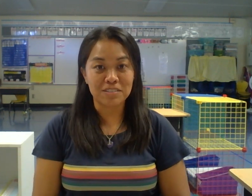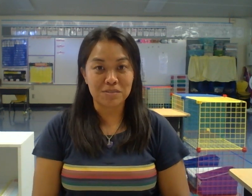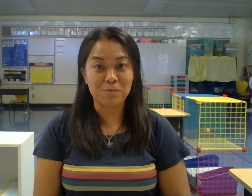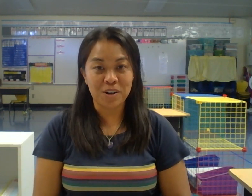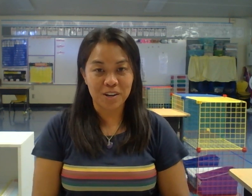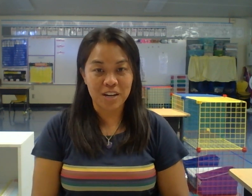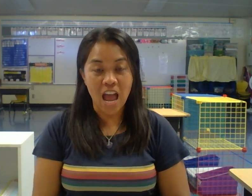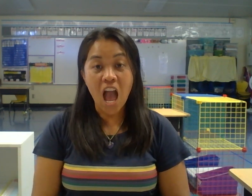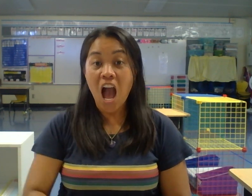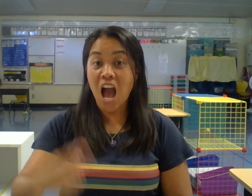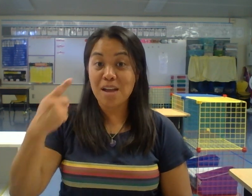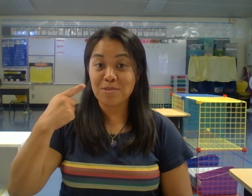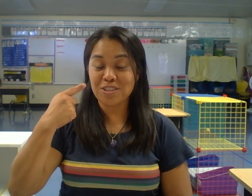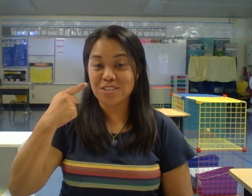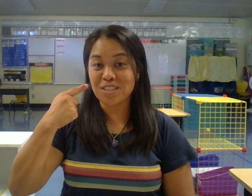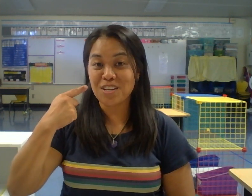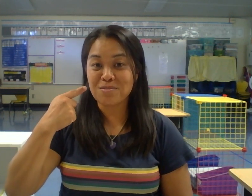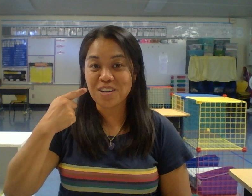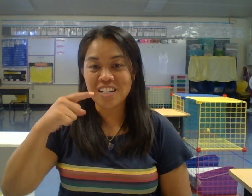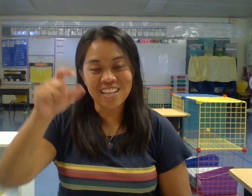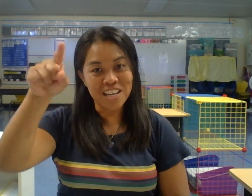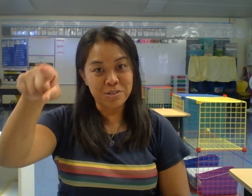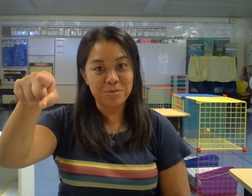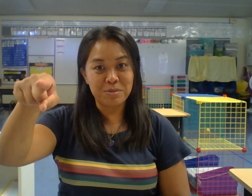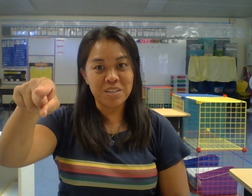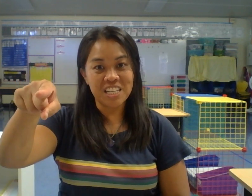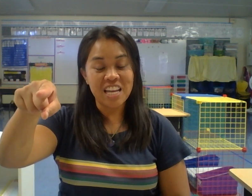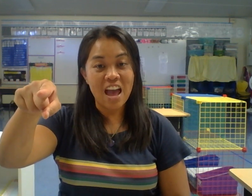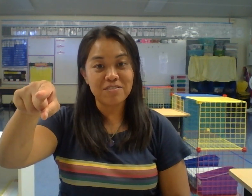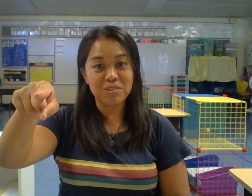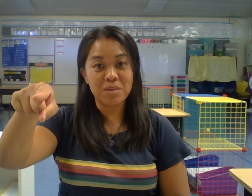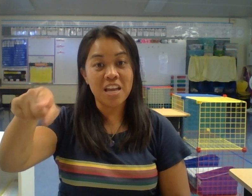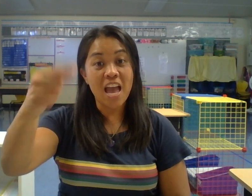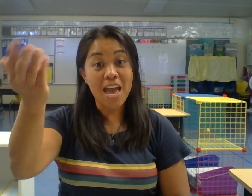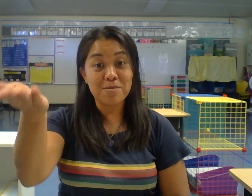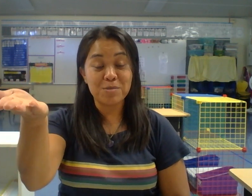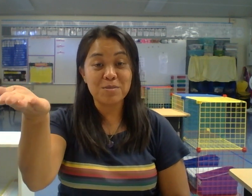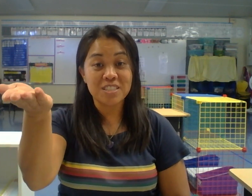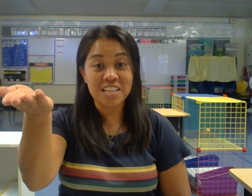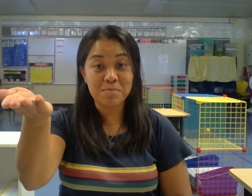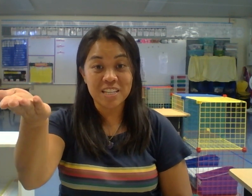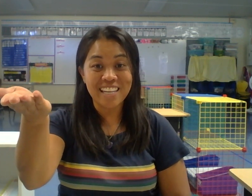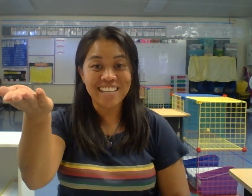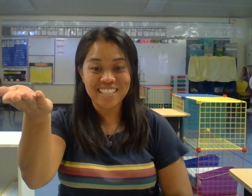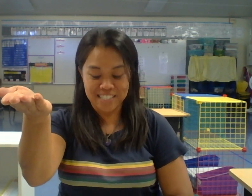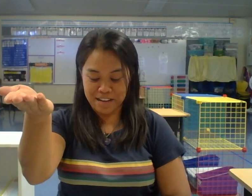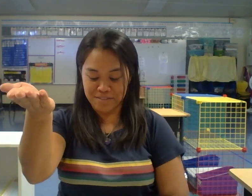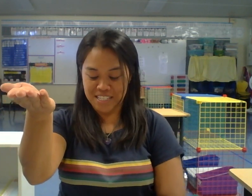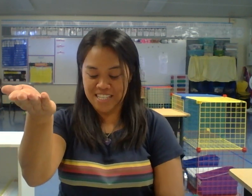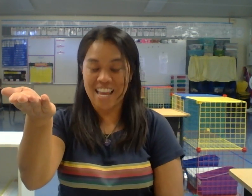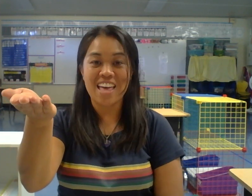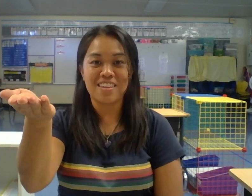of W. I'm going to say a word and you repeat it after me and we will say the beginning sound together.